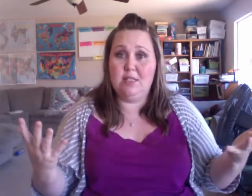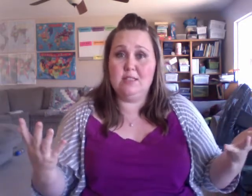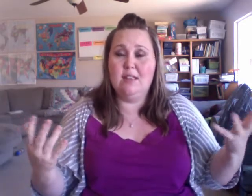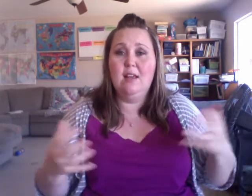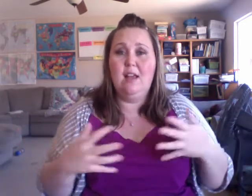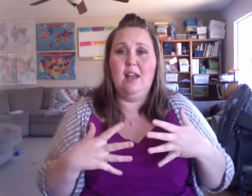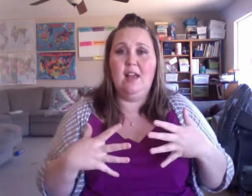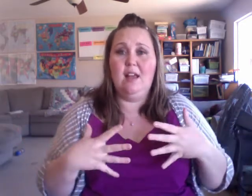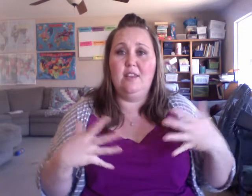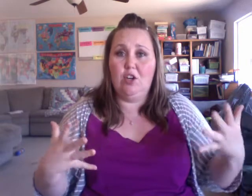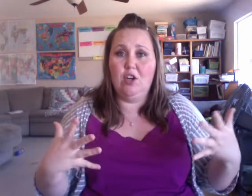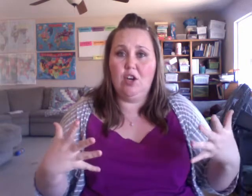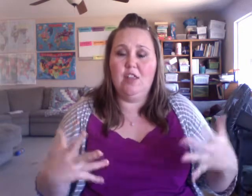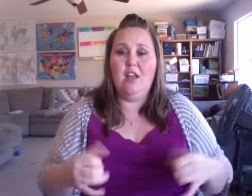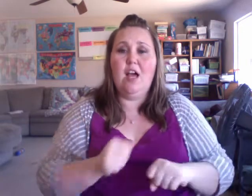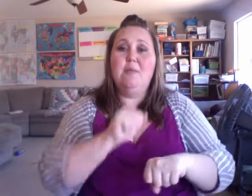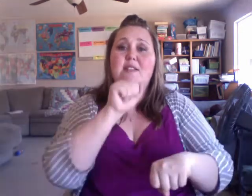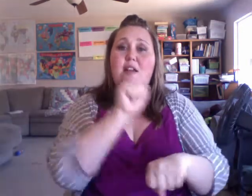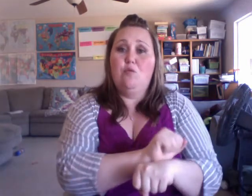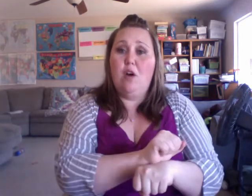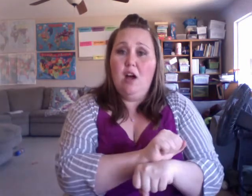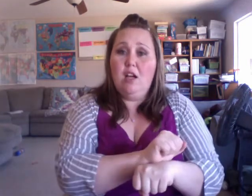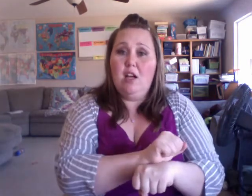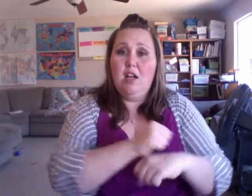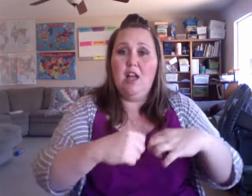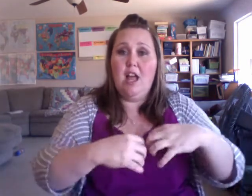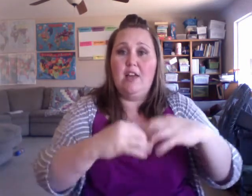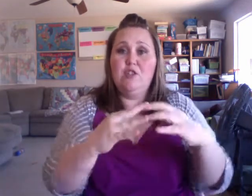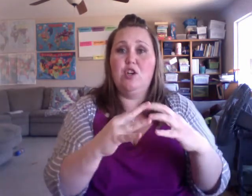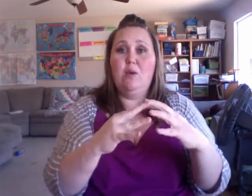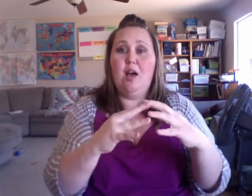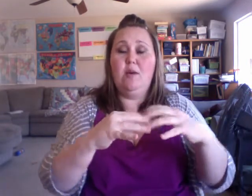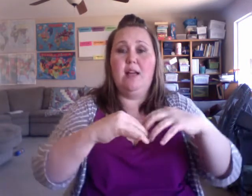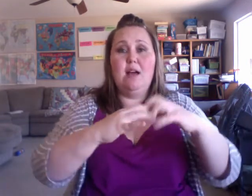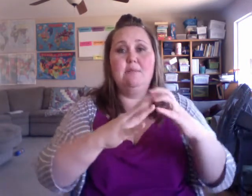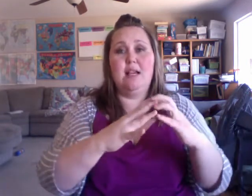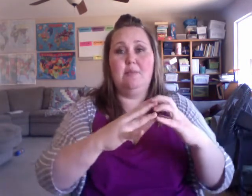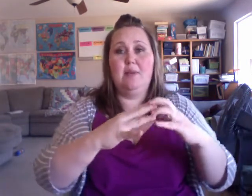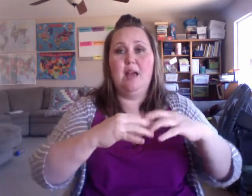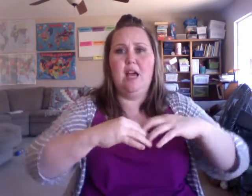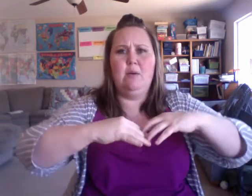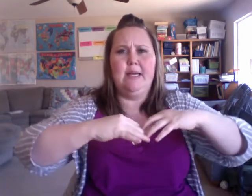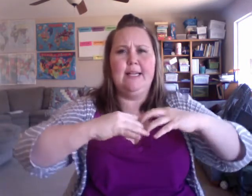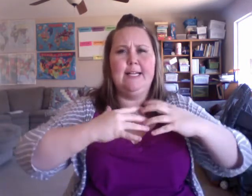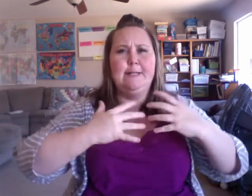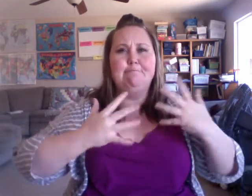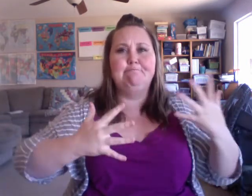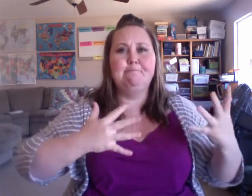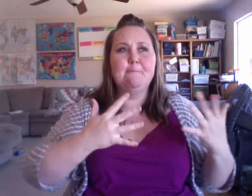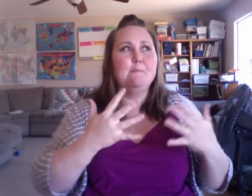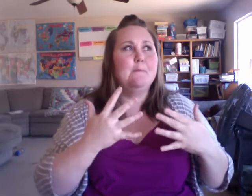and the Earth I'm going to sign rock and show how it comes up. How it how